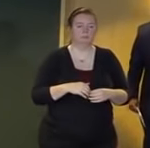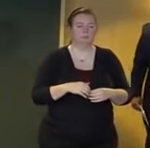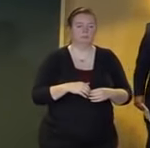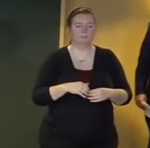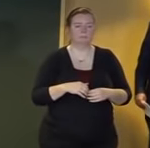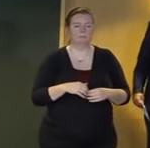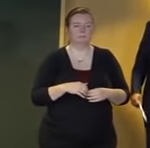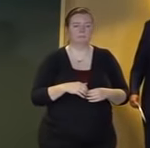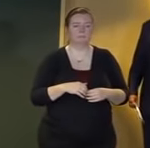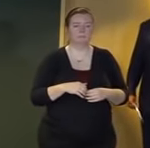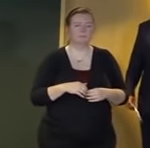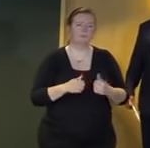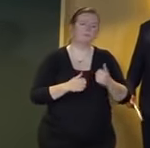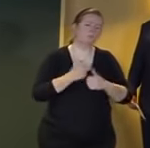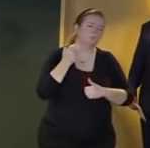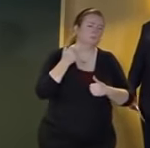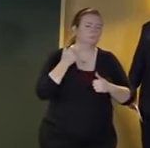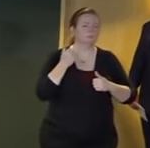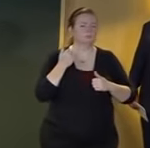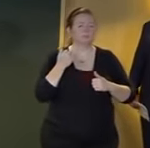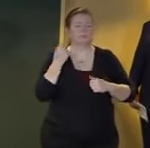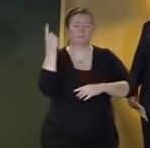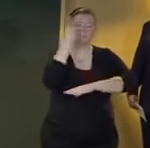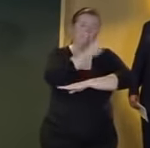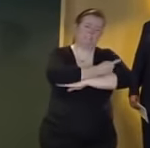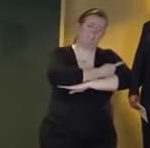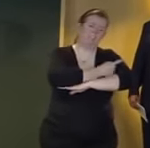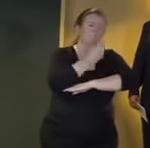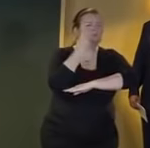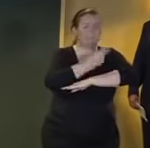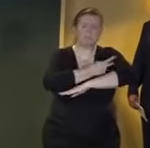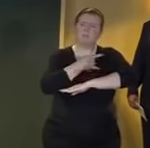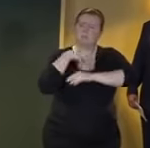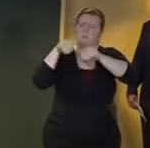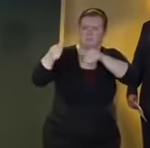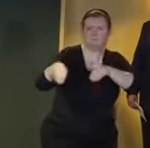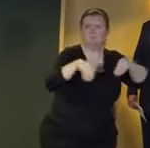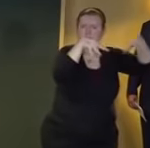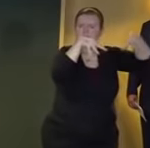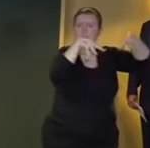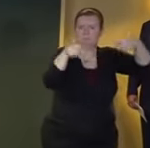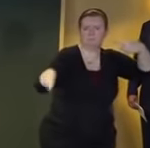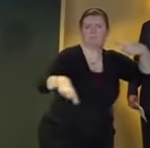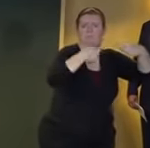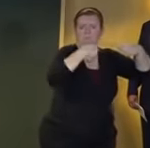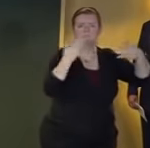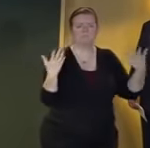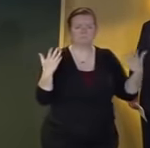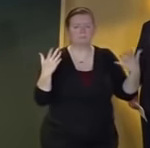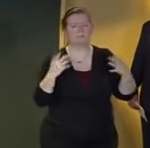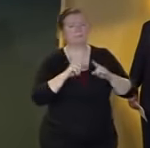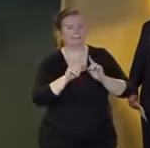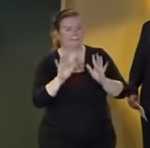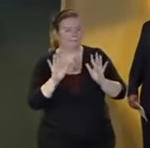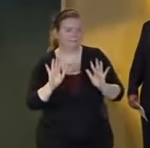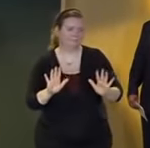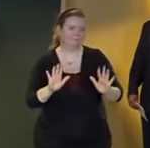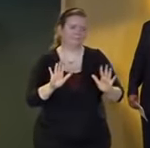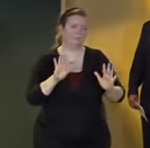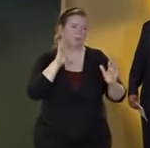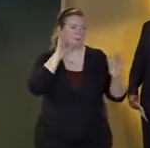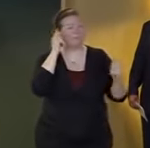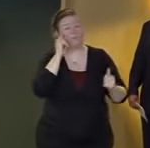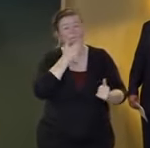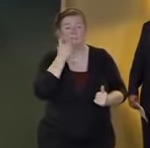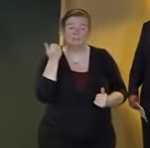within a day or two or three uh but that is a possibility we hope that does not come to pass but as i mentioned earlier we're hoping for the best and